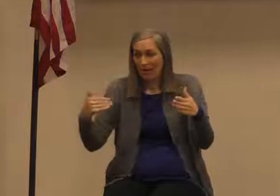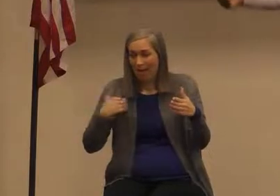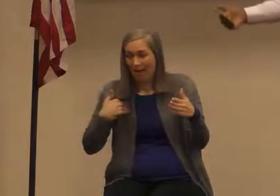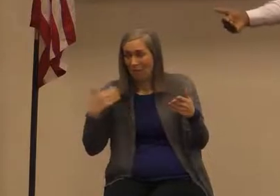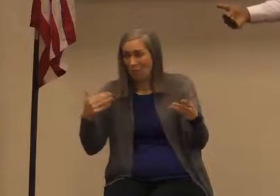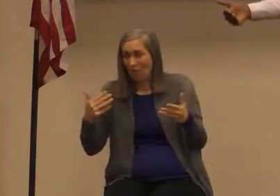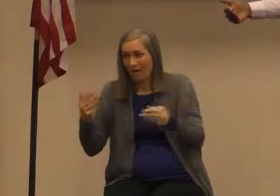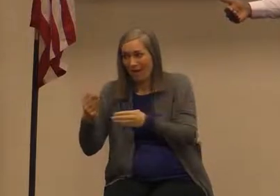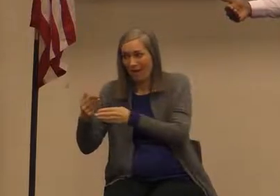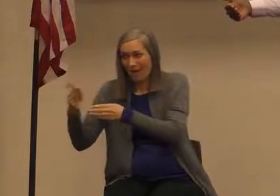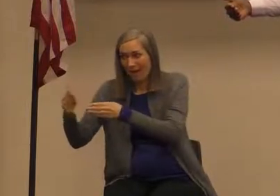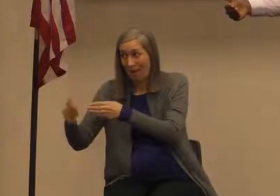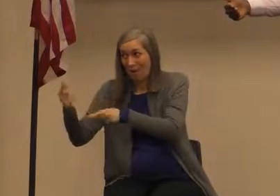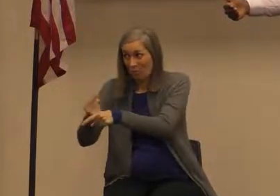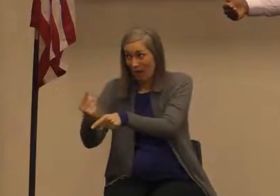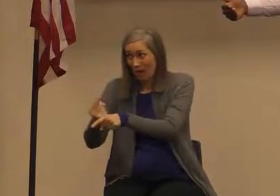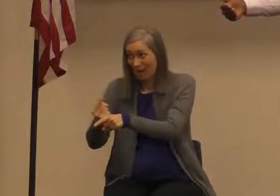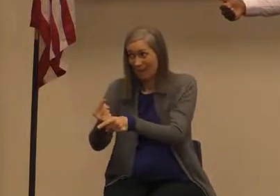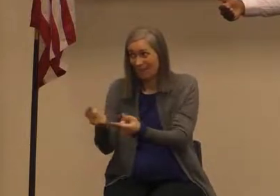have an end right